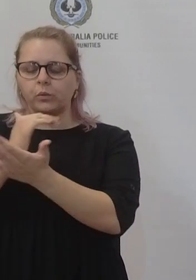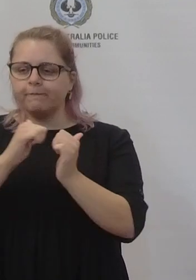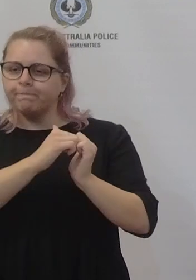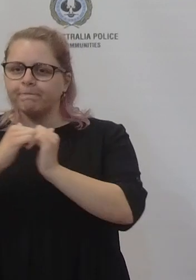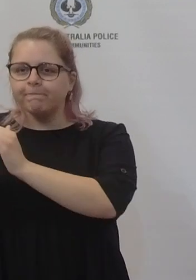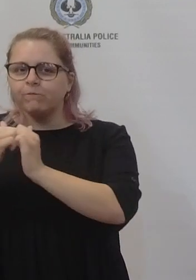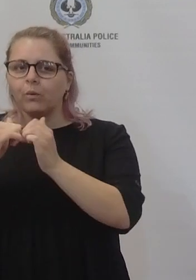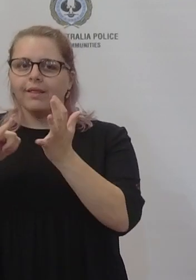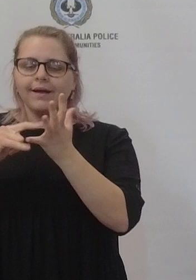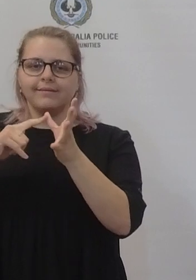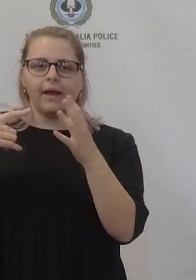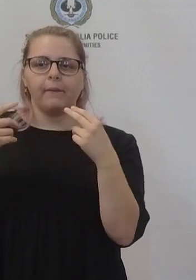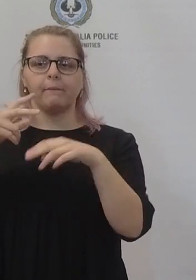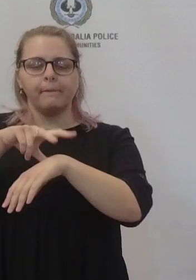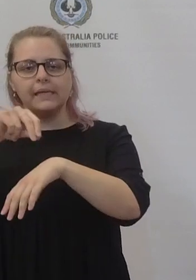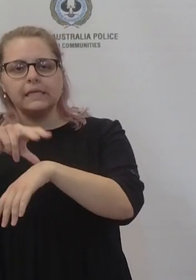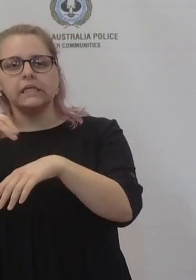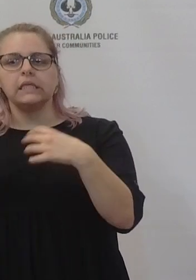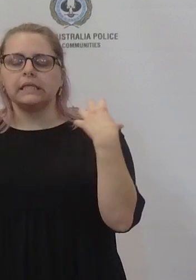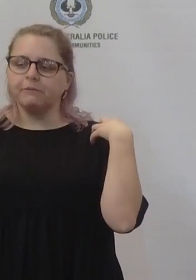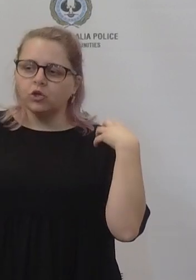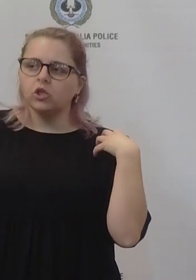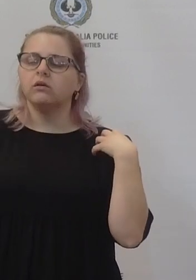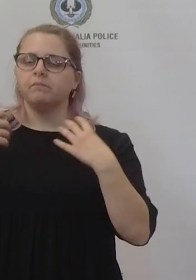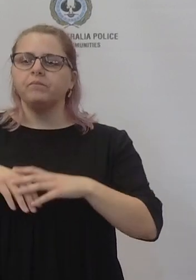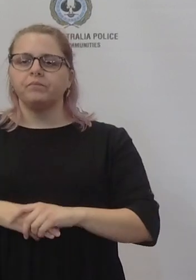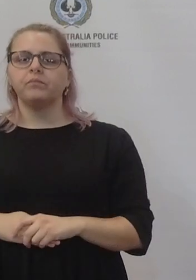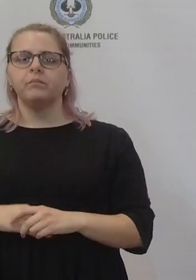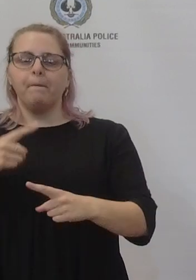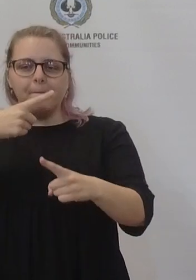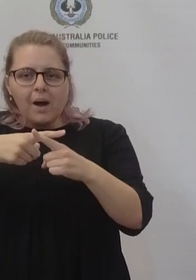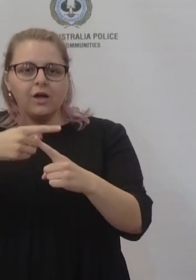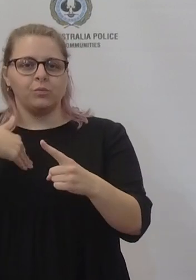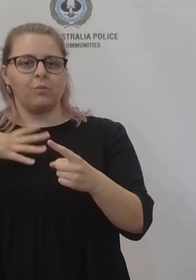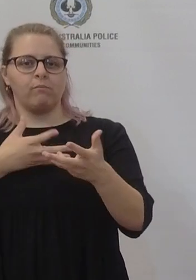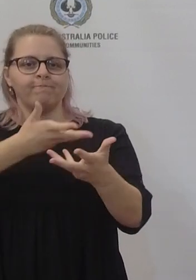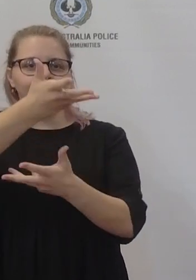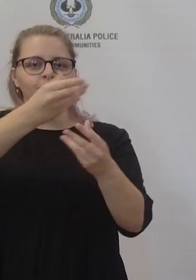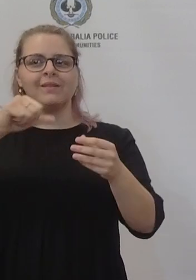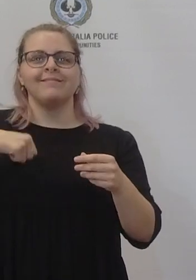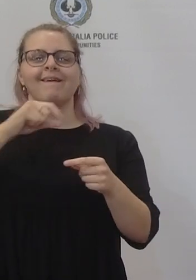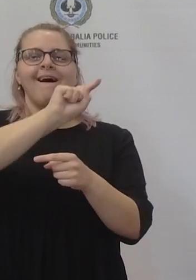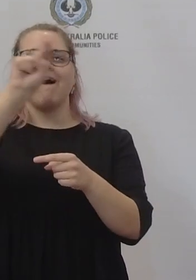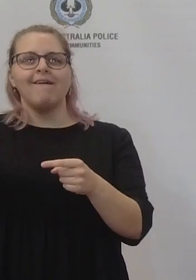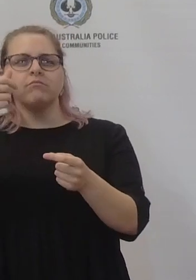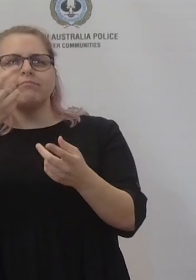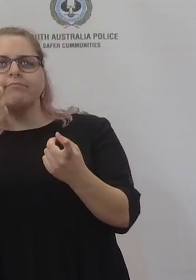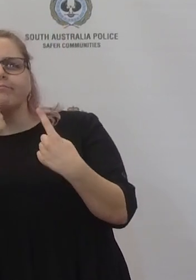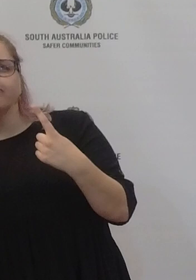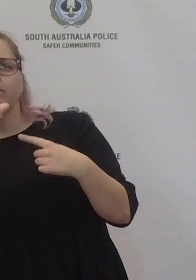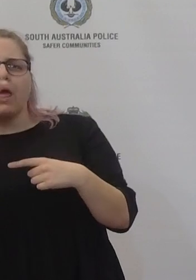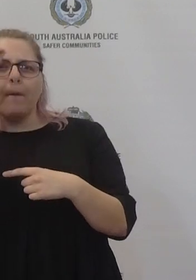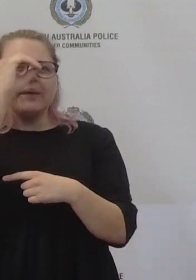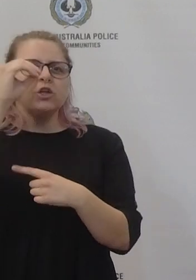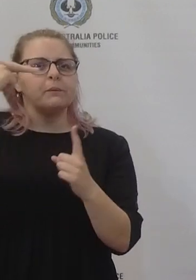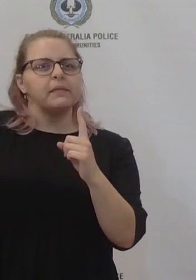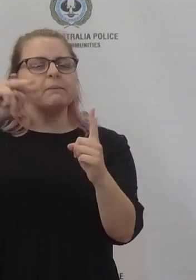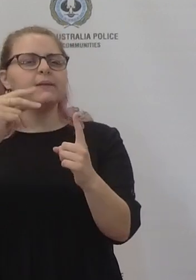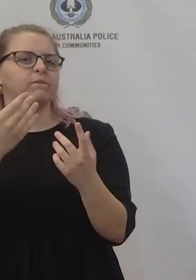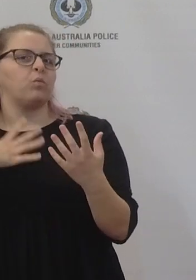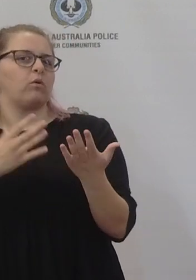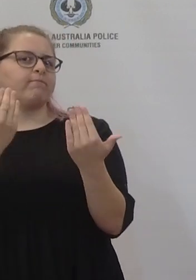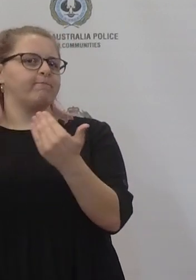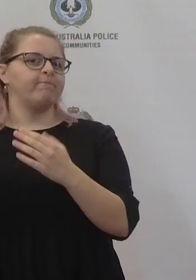to do that in consultation with our staff. So we are well prepared for it and as I say putting in place these interim arrangements. Those